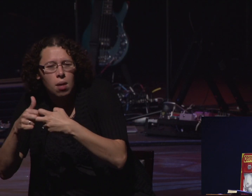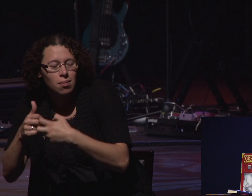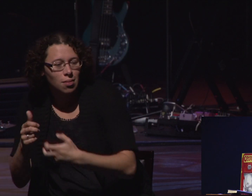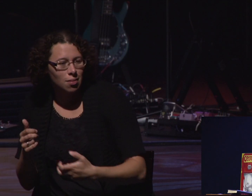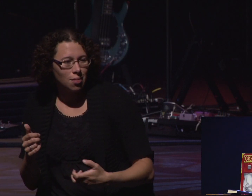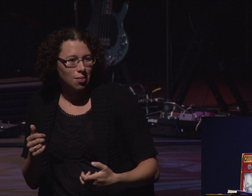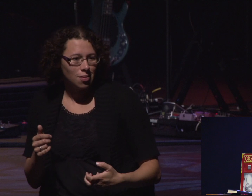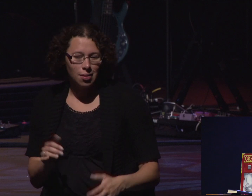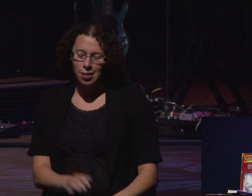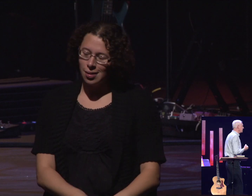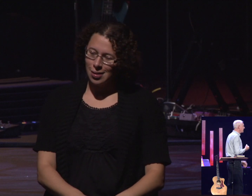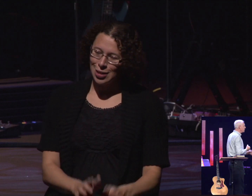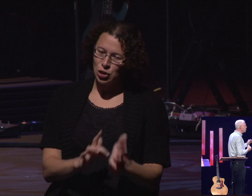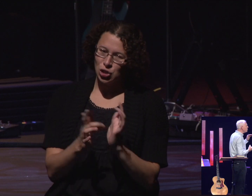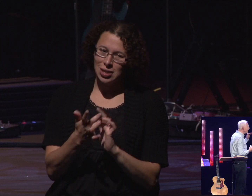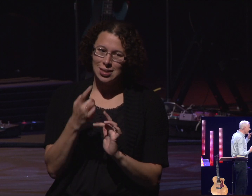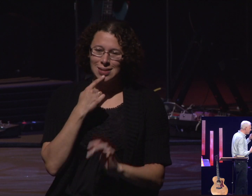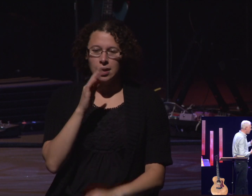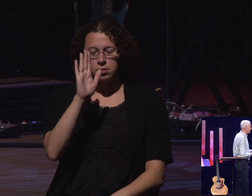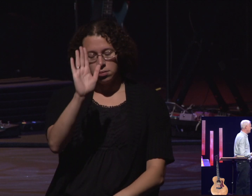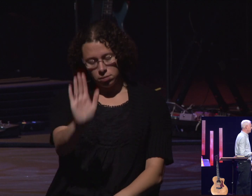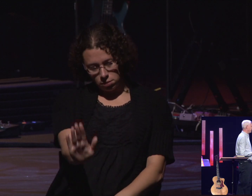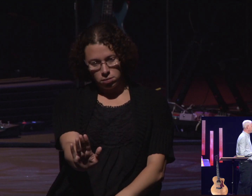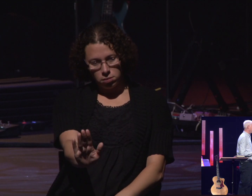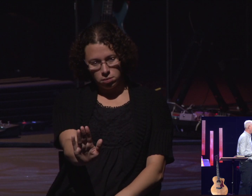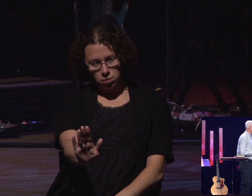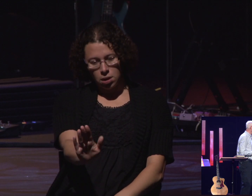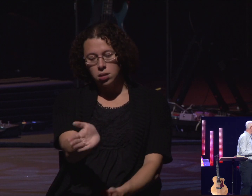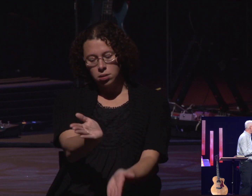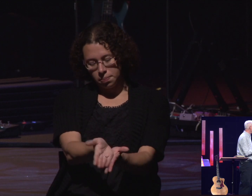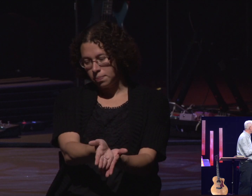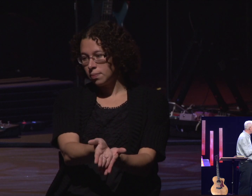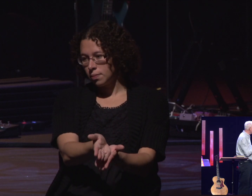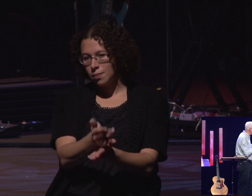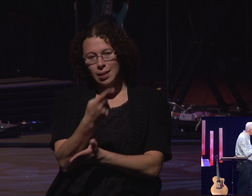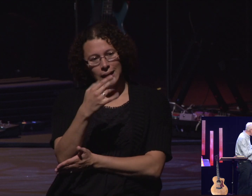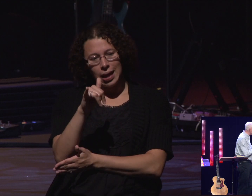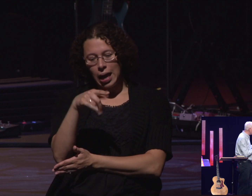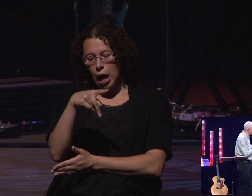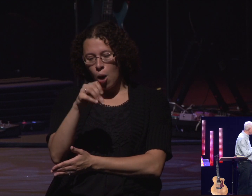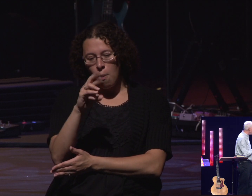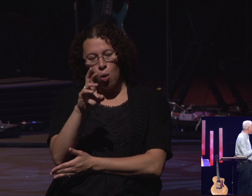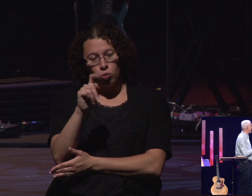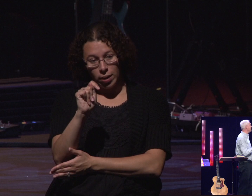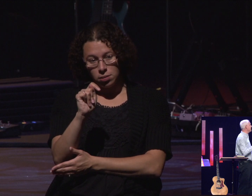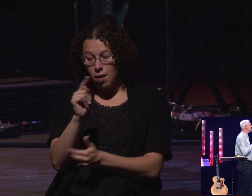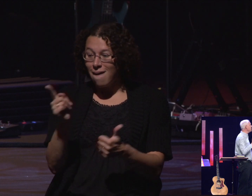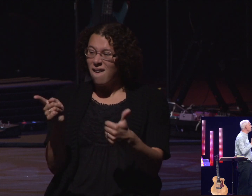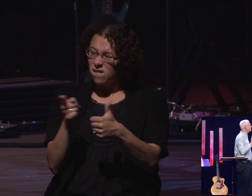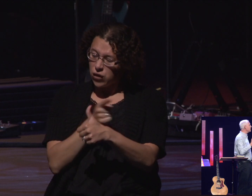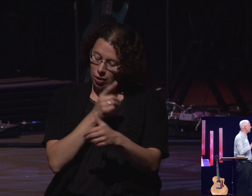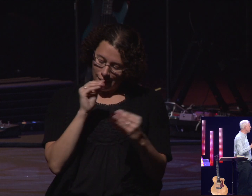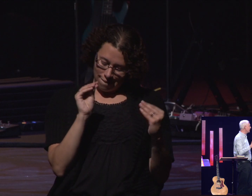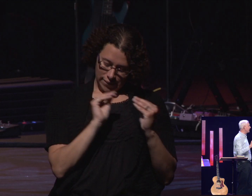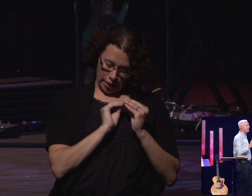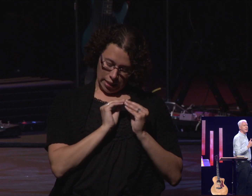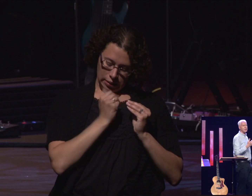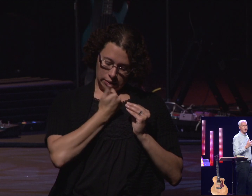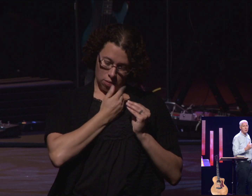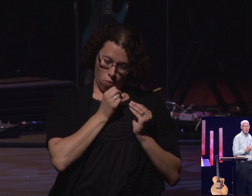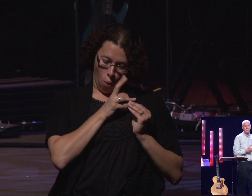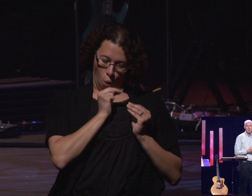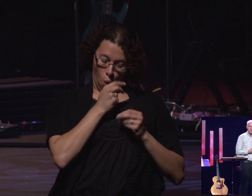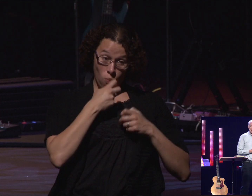says this. Jesus says, you hypocrite. First, take the plank out of your own eye and then you will see clearly